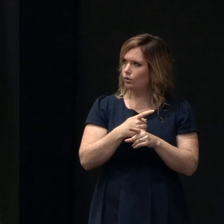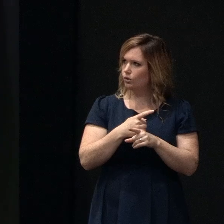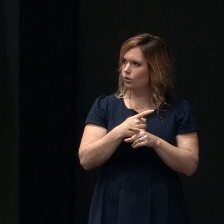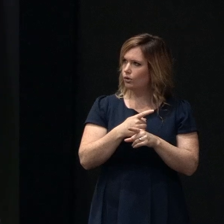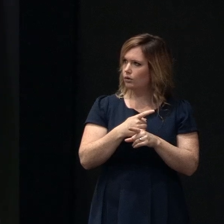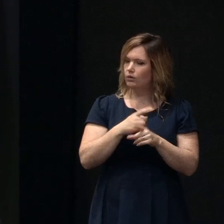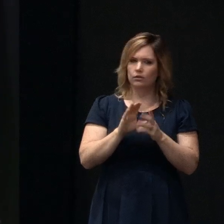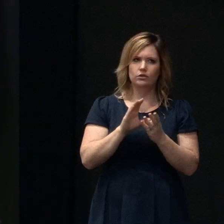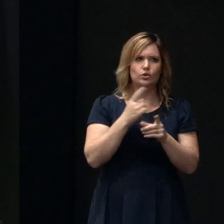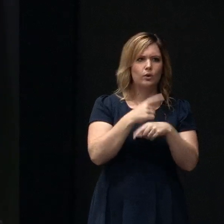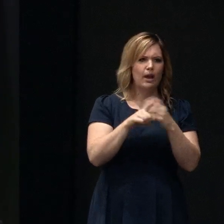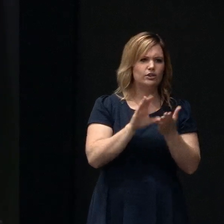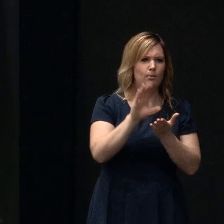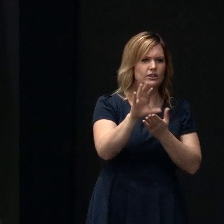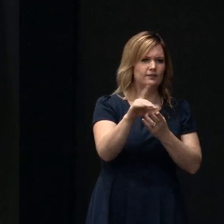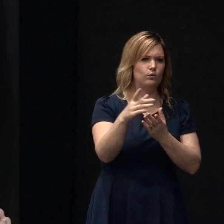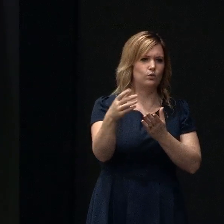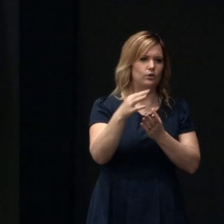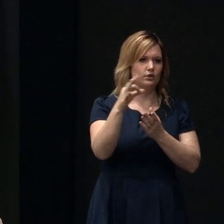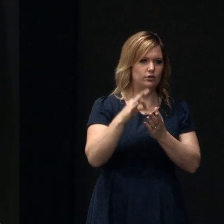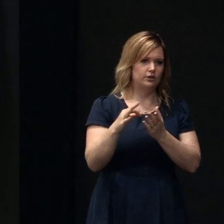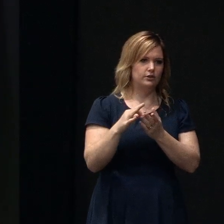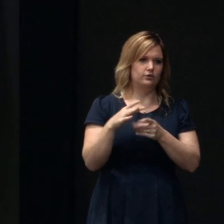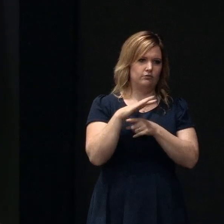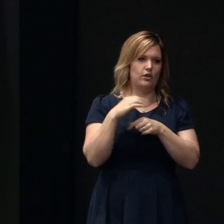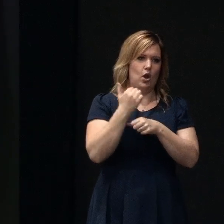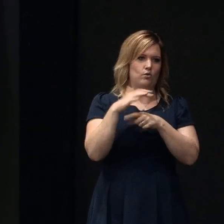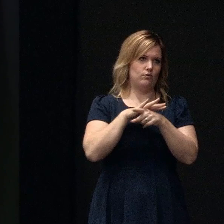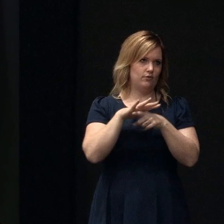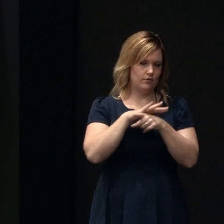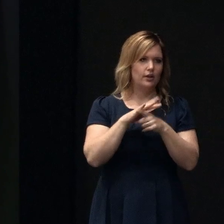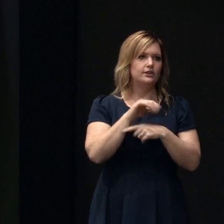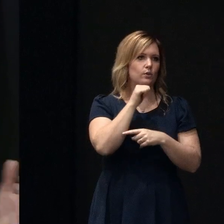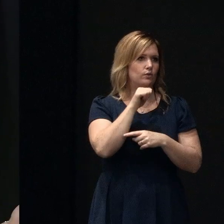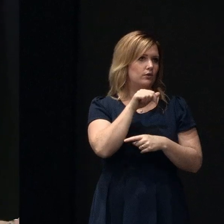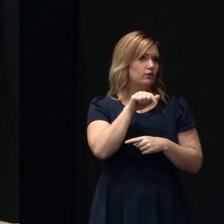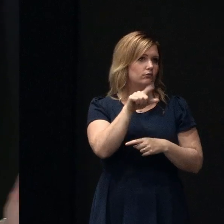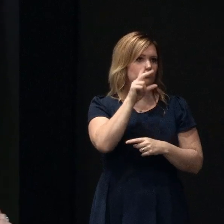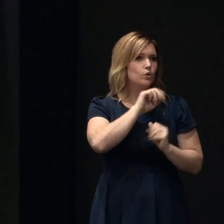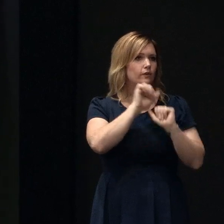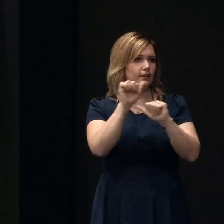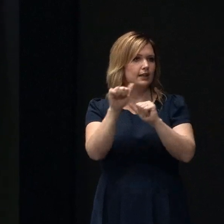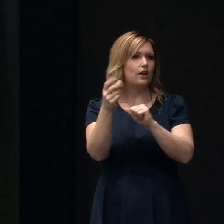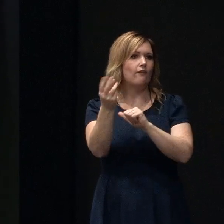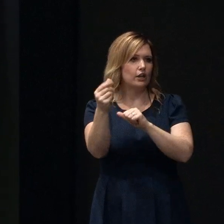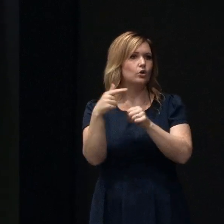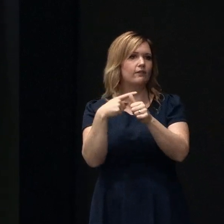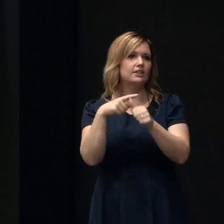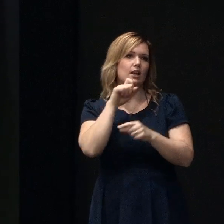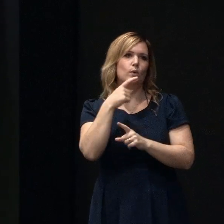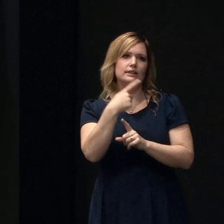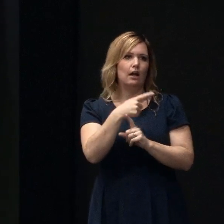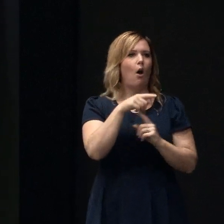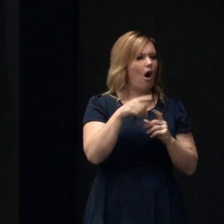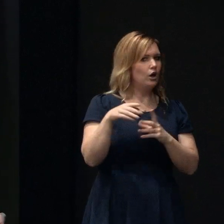deposits so it would be highly unlikely that a BNZ financial advisor will recommend that you go and pop your funds with ASB